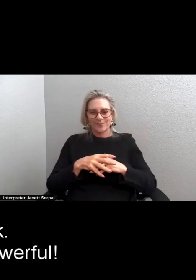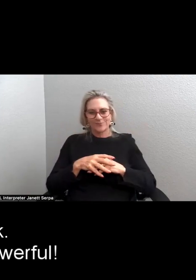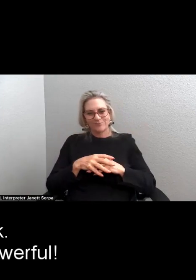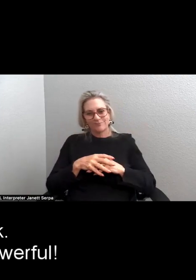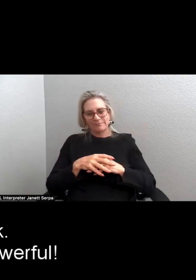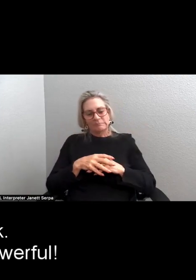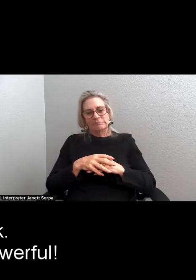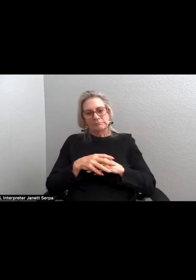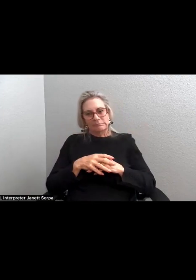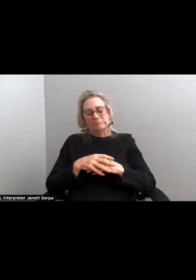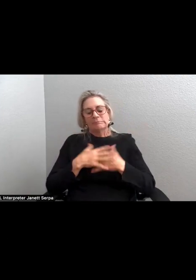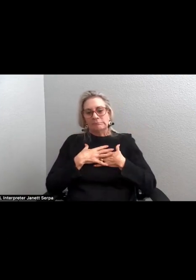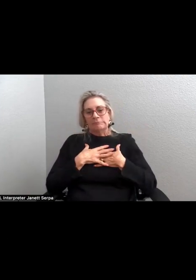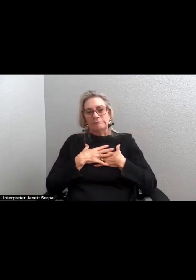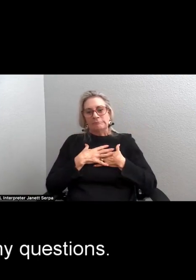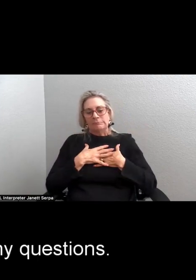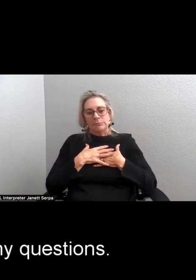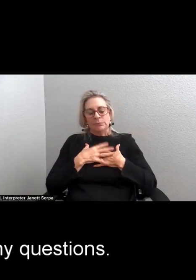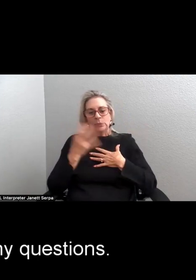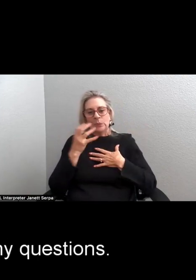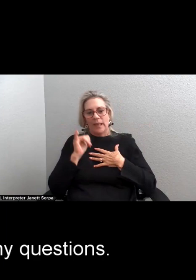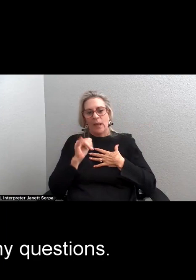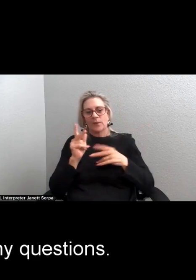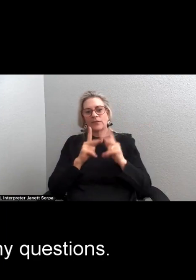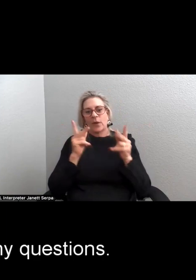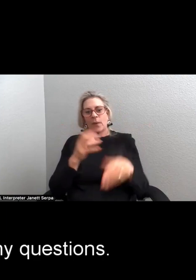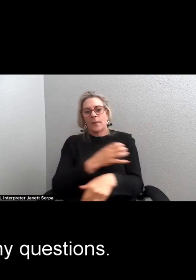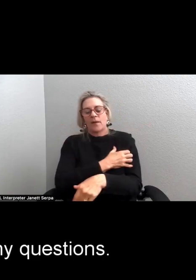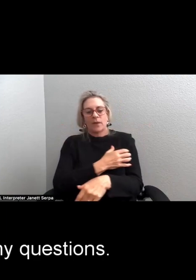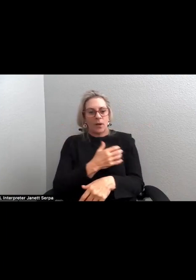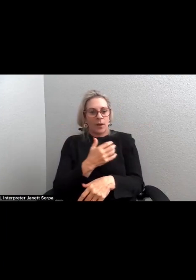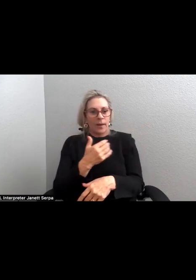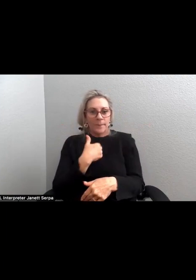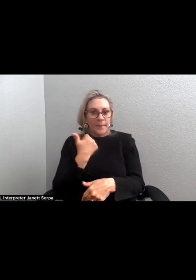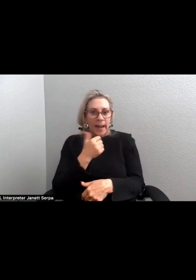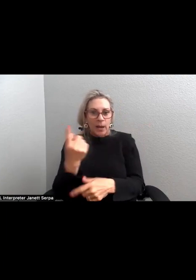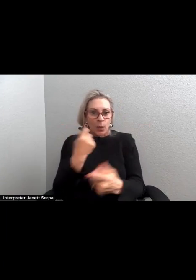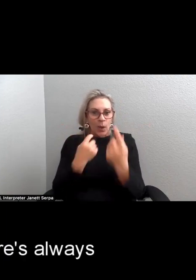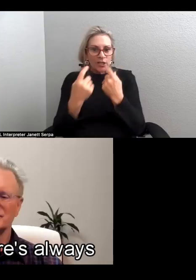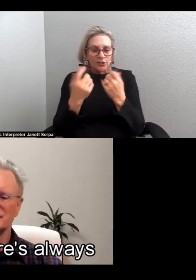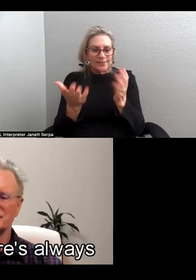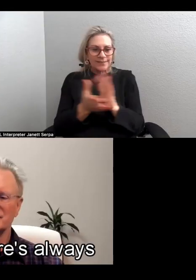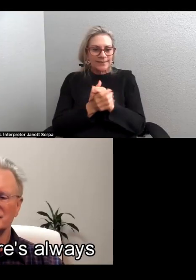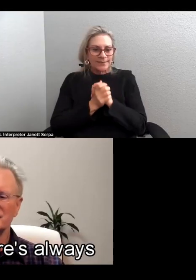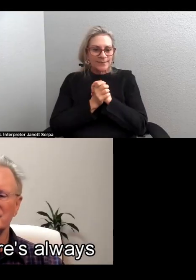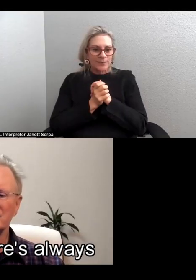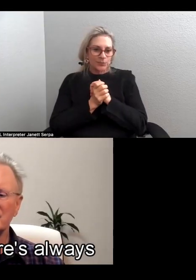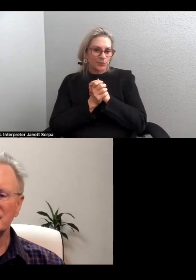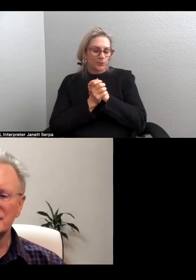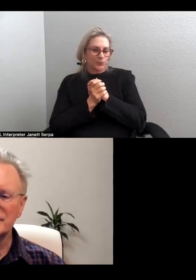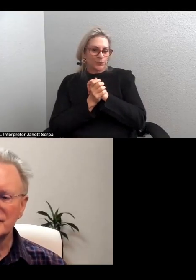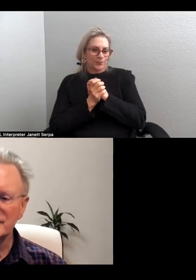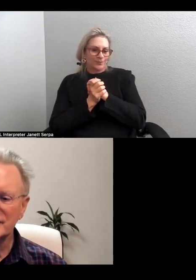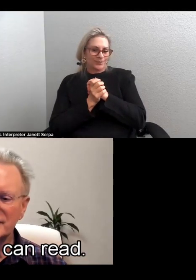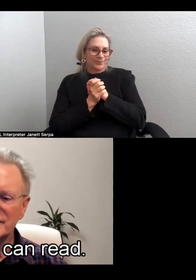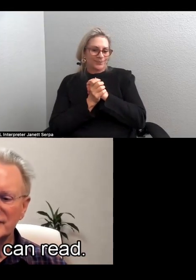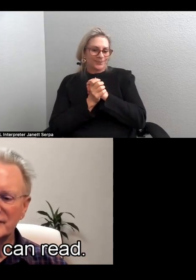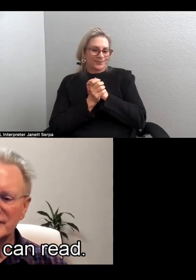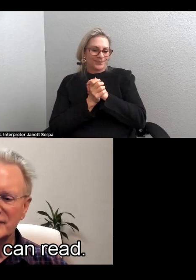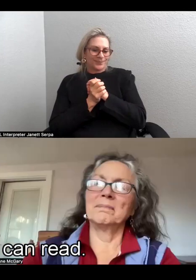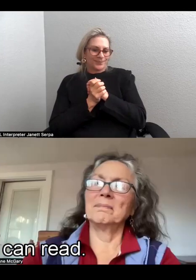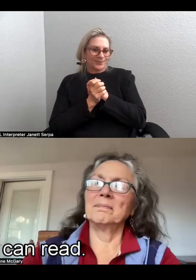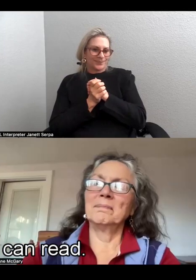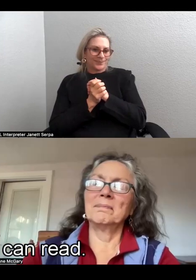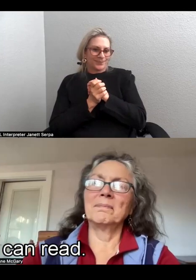Okay. Very powerful. I'm open to any questions. Or, yes, there's always more